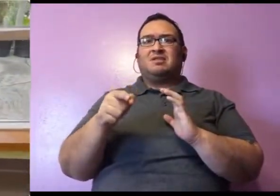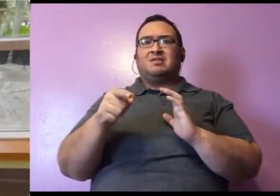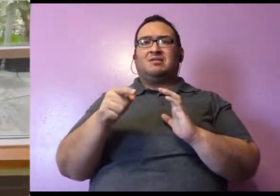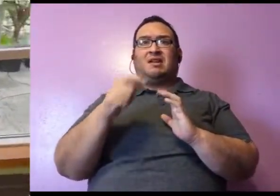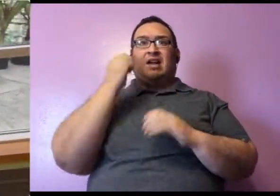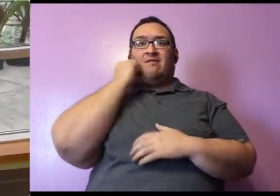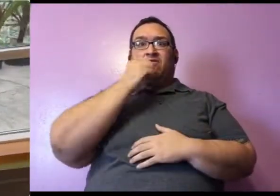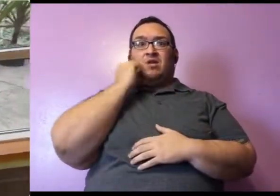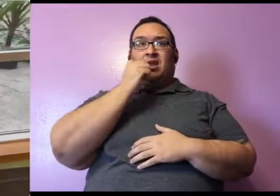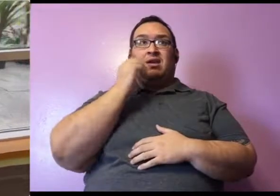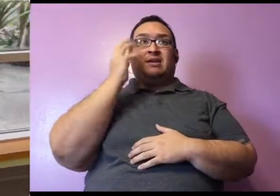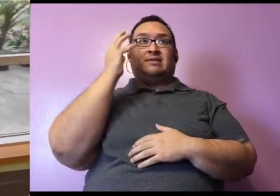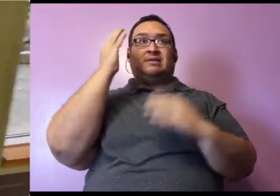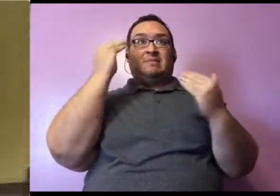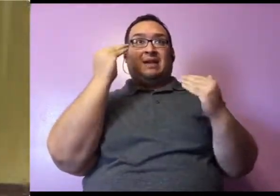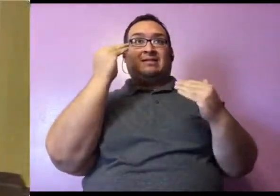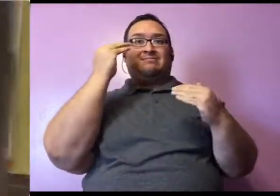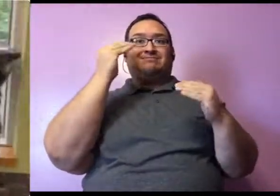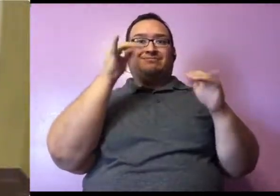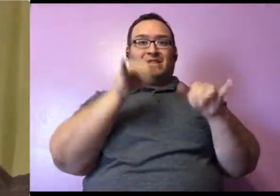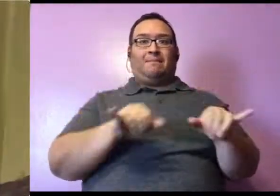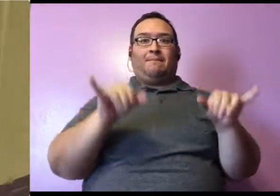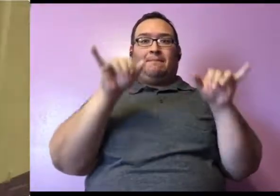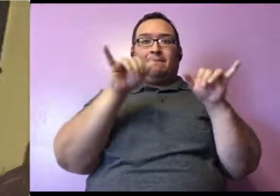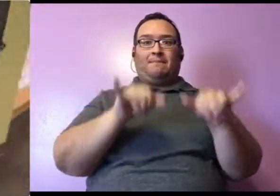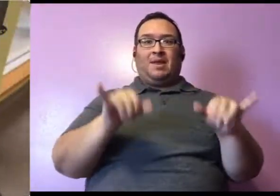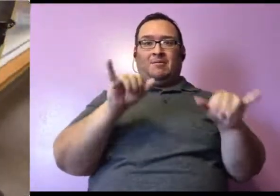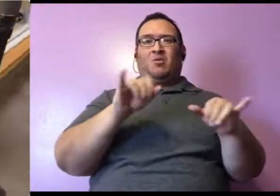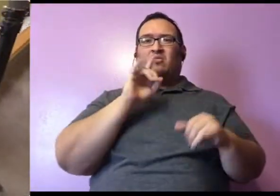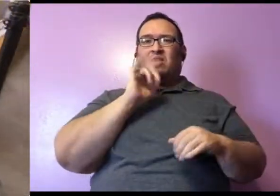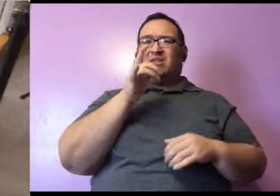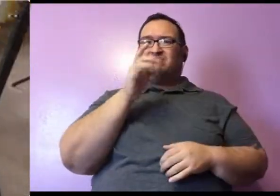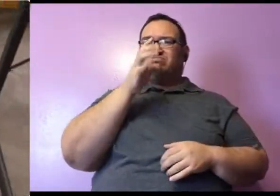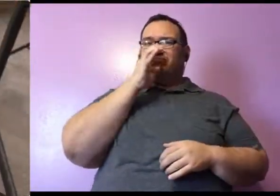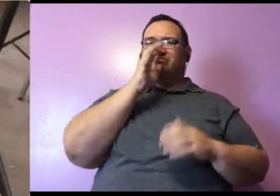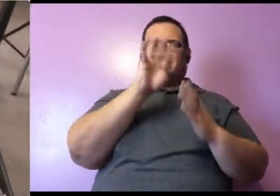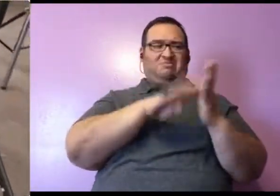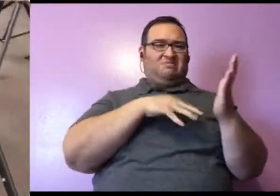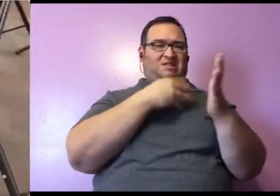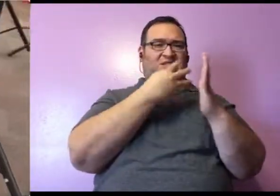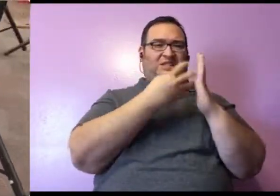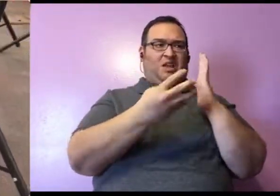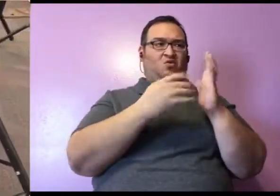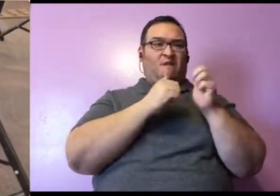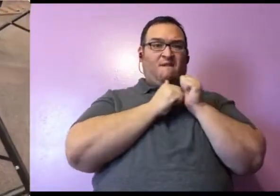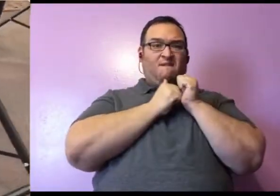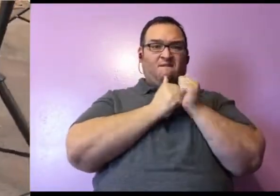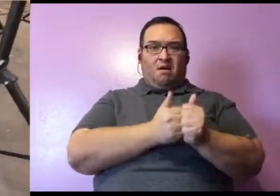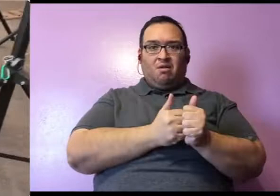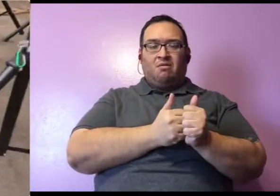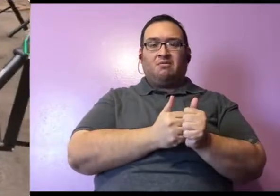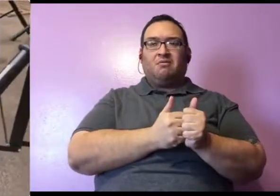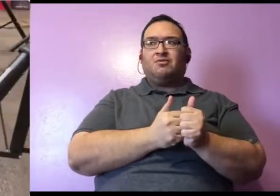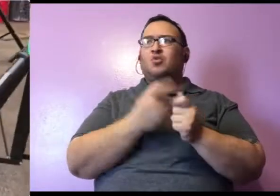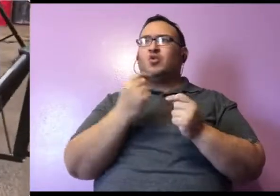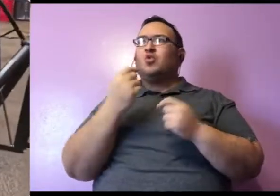from us every single day. She has a very strict routine. And even though we do fun things like come out to exercise,